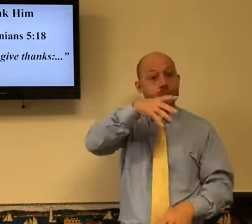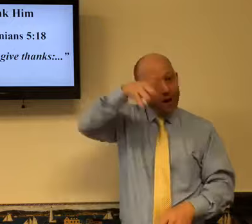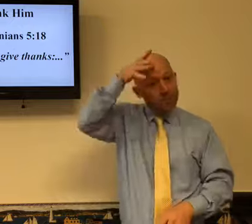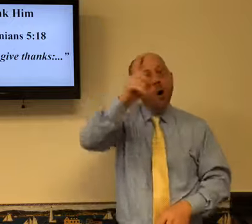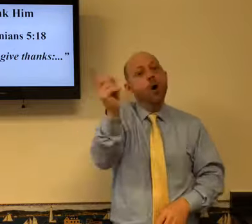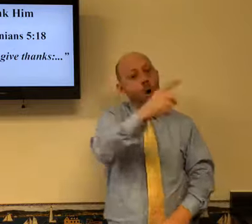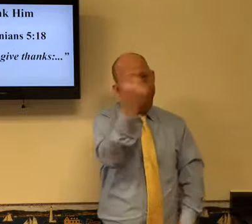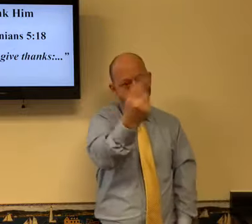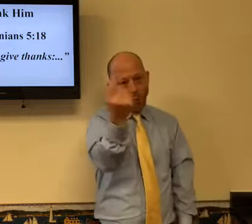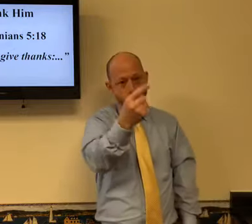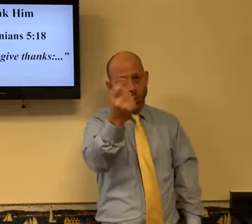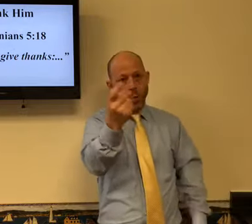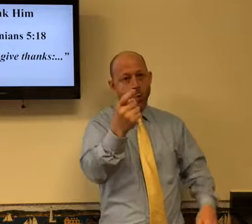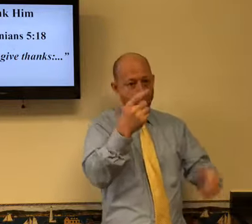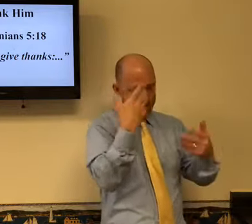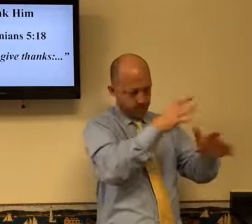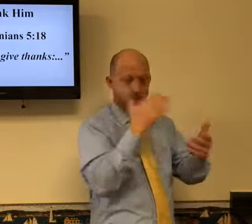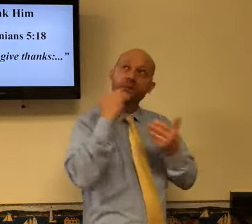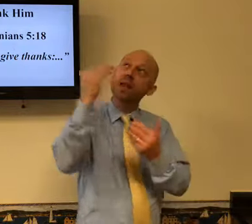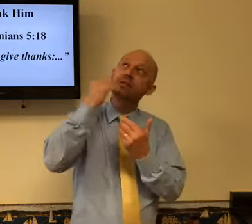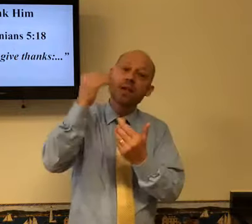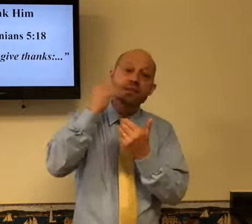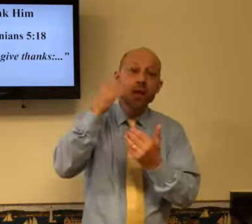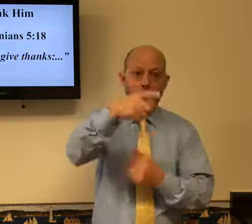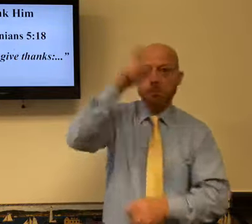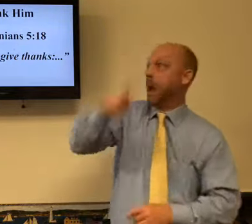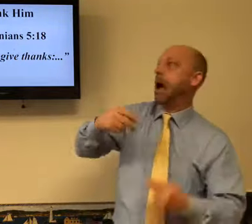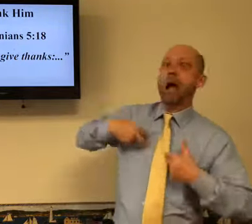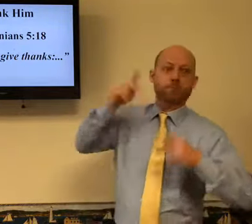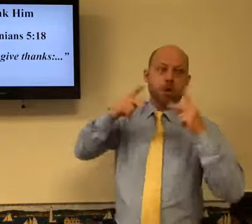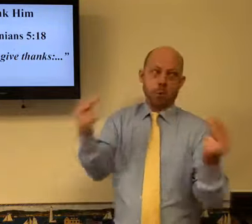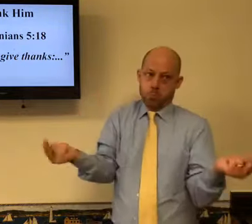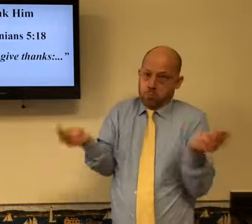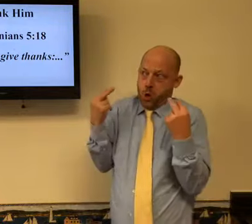at home. Your wife, your children are watching you. Be thankful.